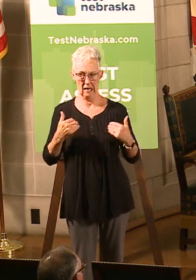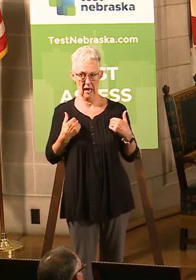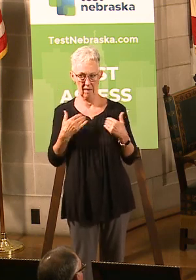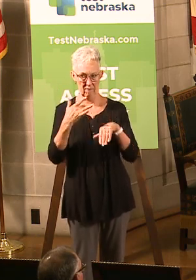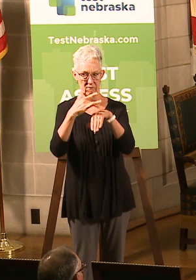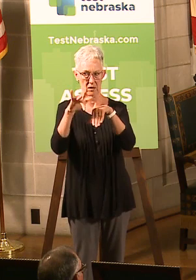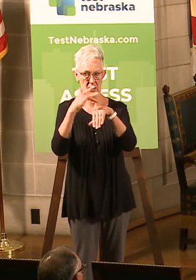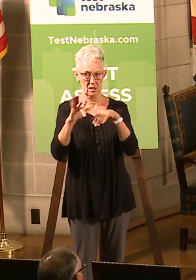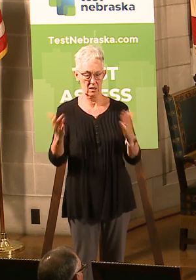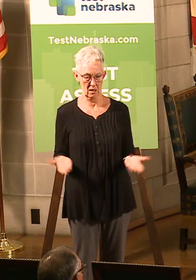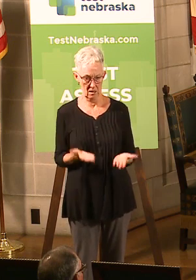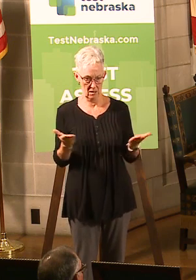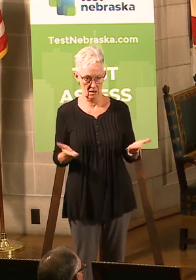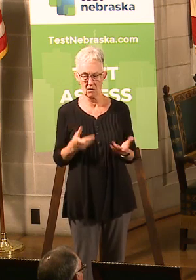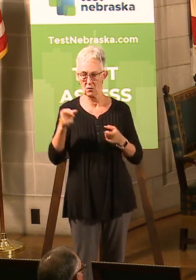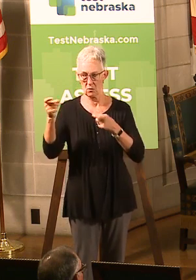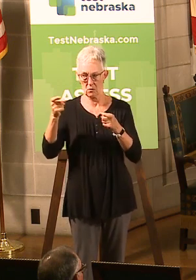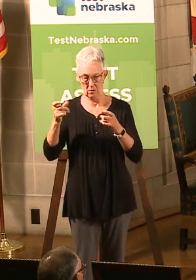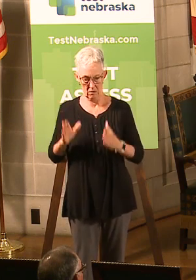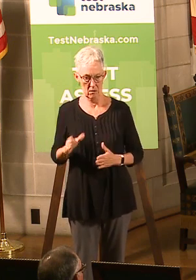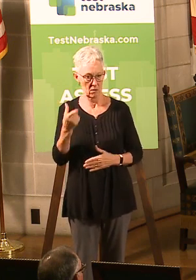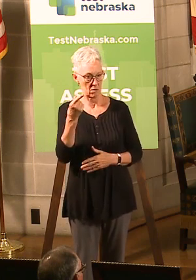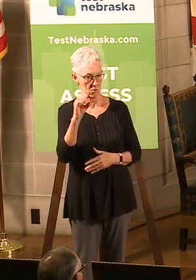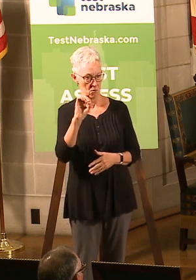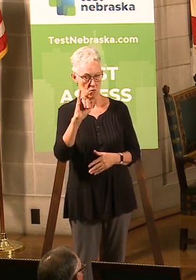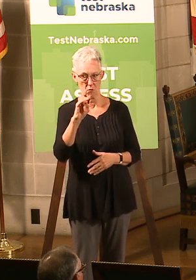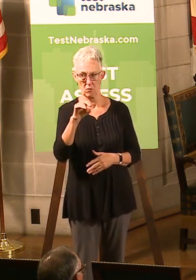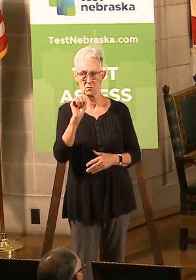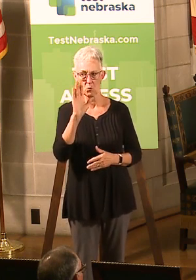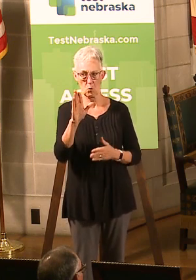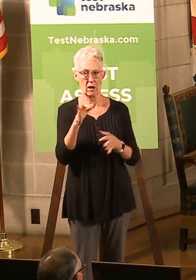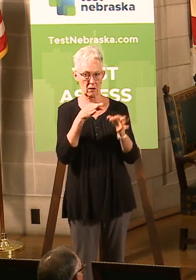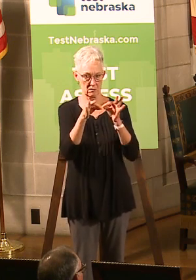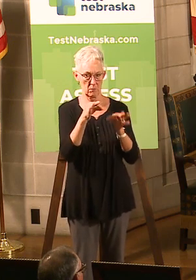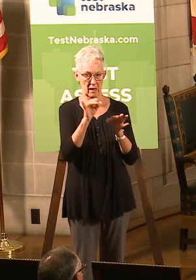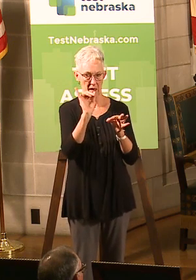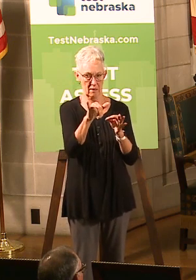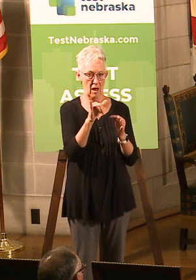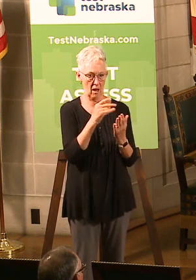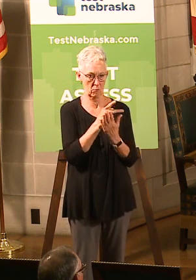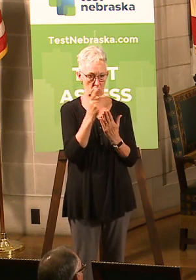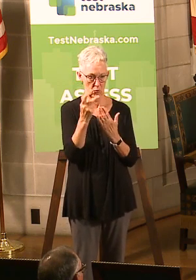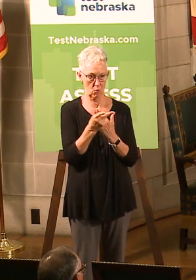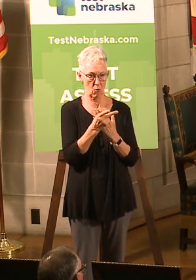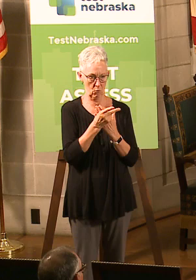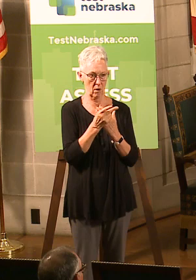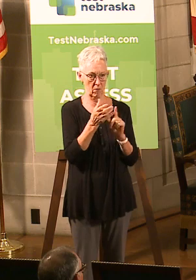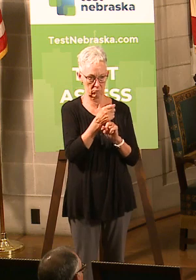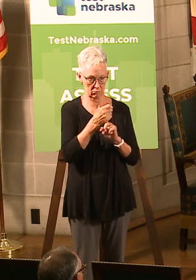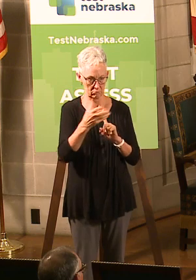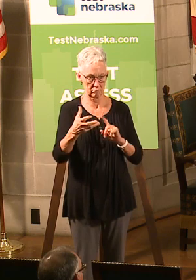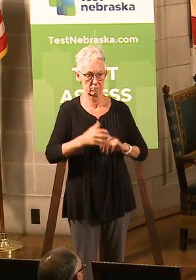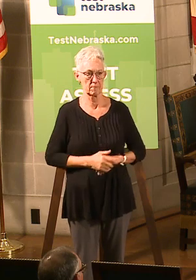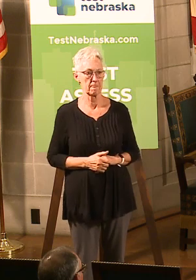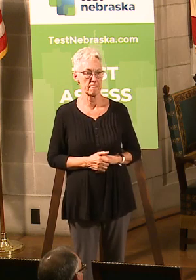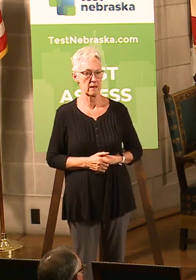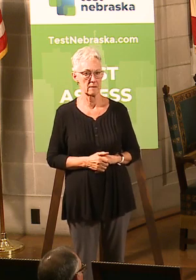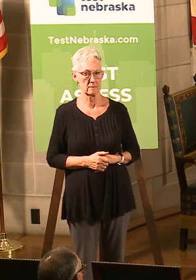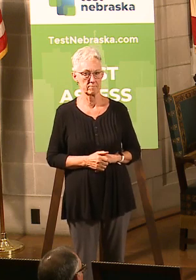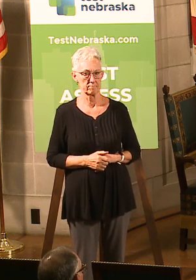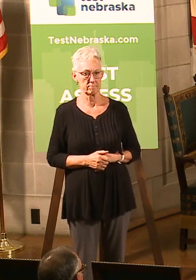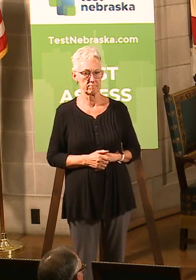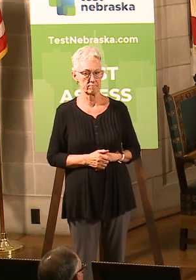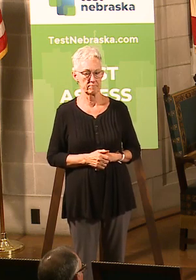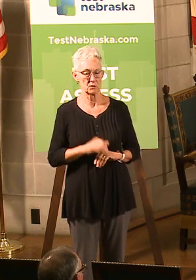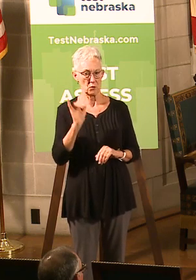So Director Goins will also be talking about that program that we're working together with in conjunction with the state community colleges.